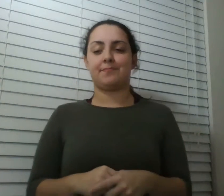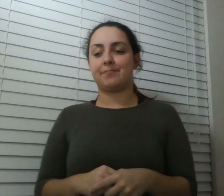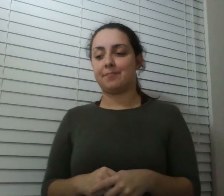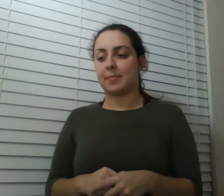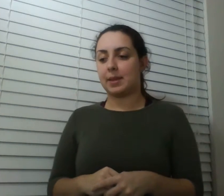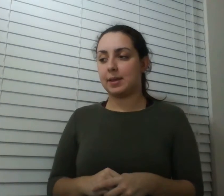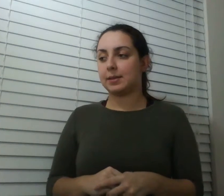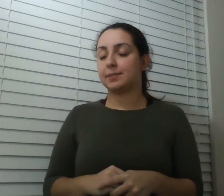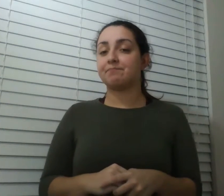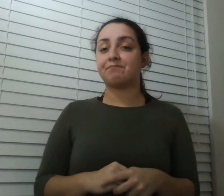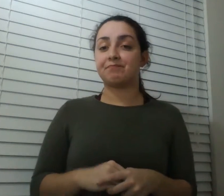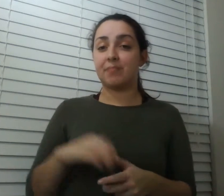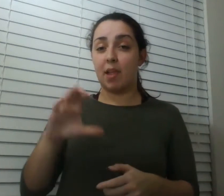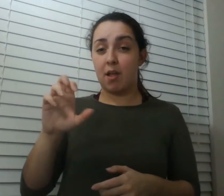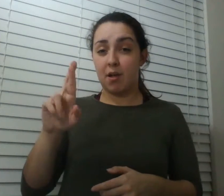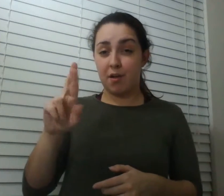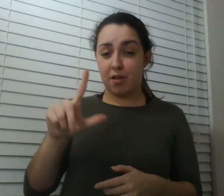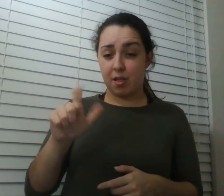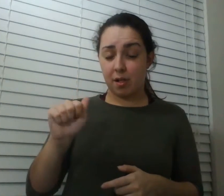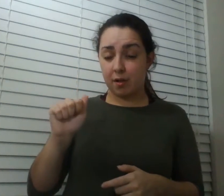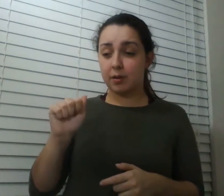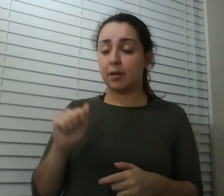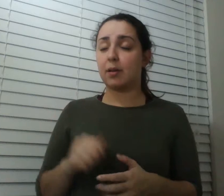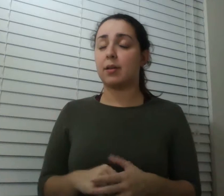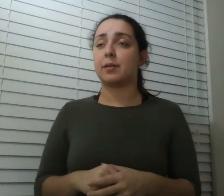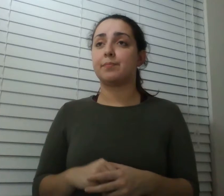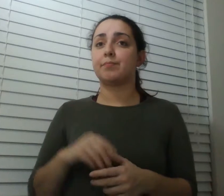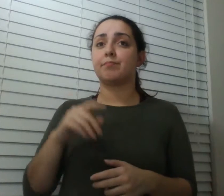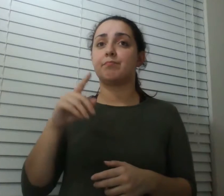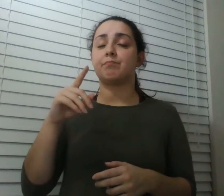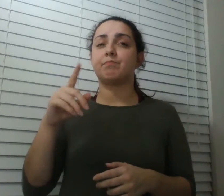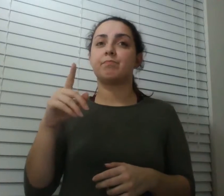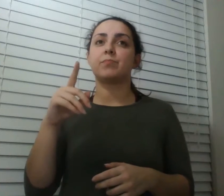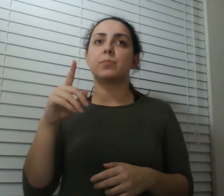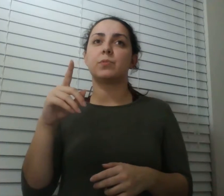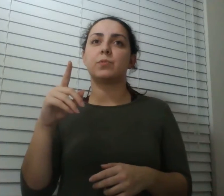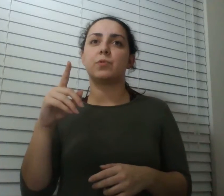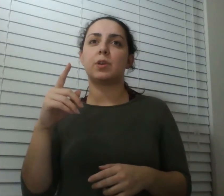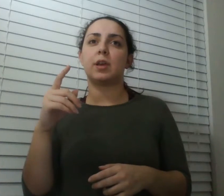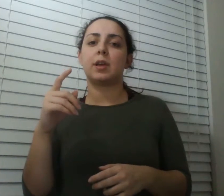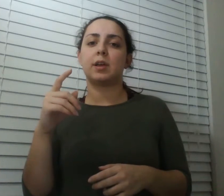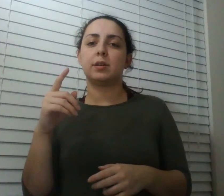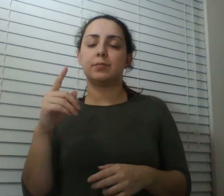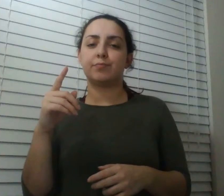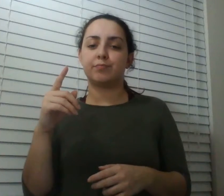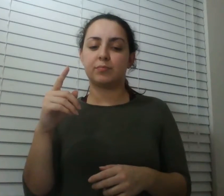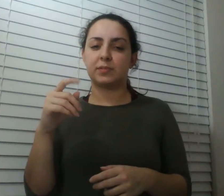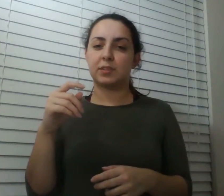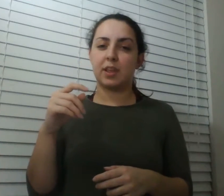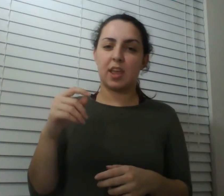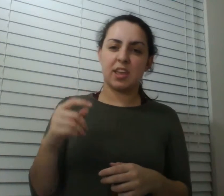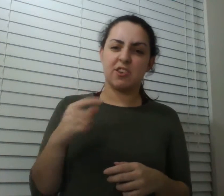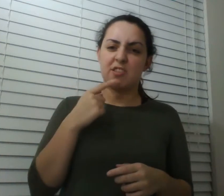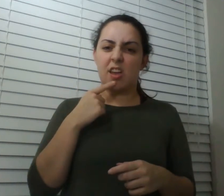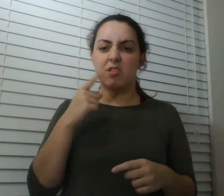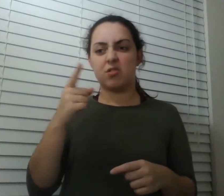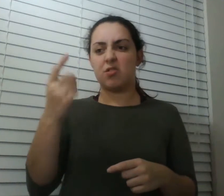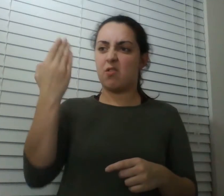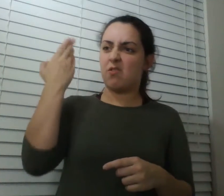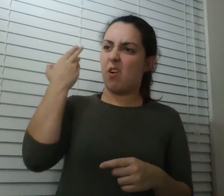carla who's a very sort of understating lady when it comes to this subject she'll be like you have no idea you don't even begin to